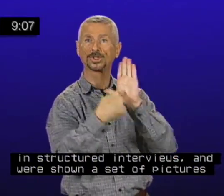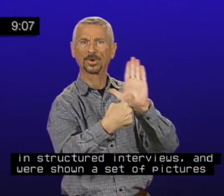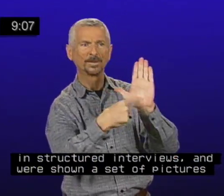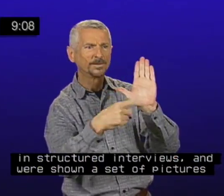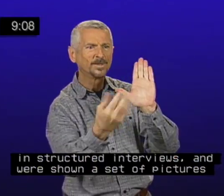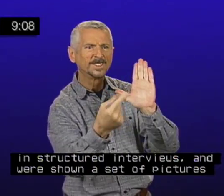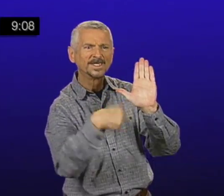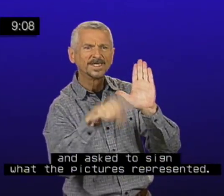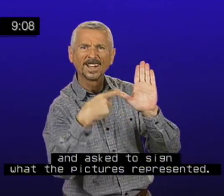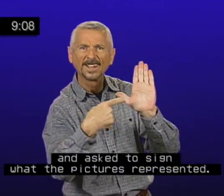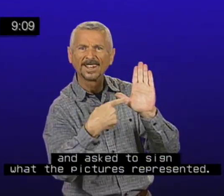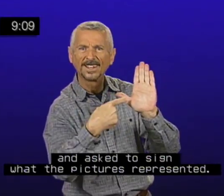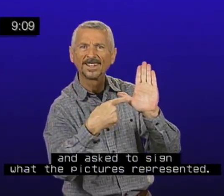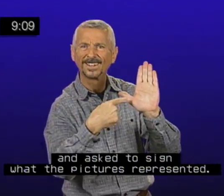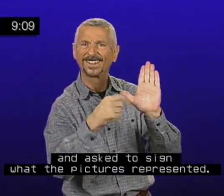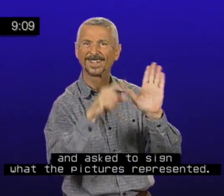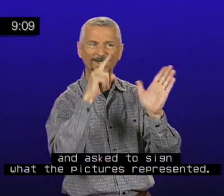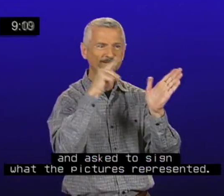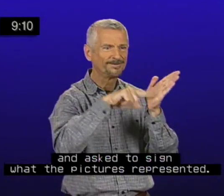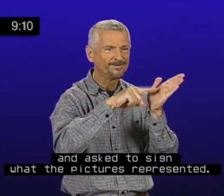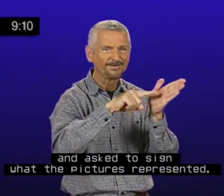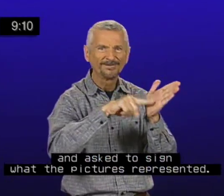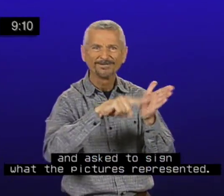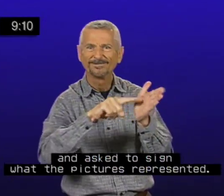set of pictures and asked to sign what the pictures represented.